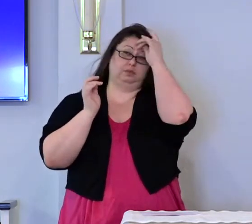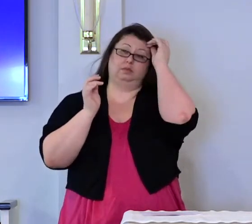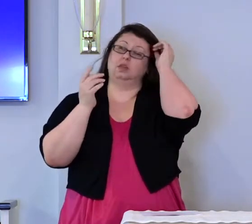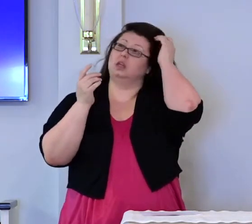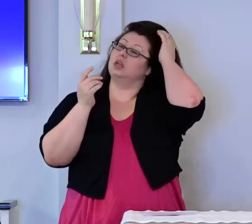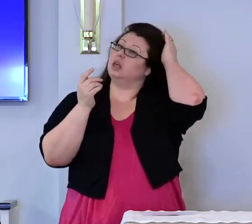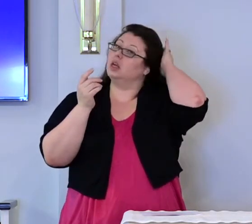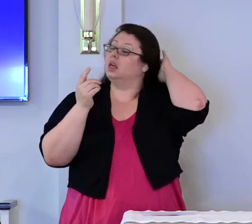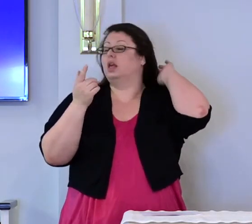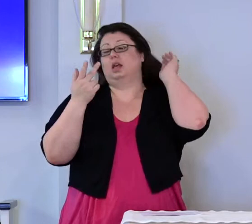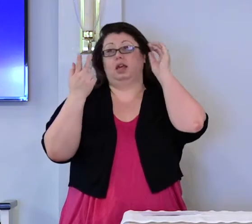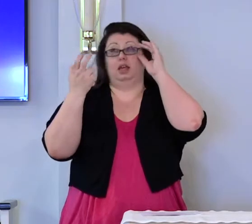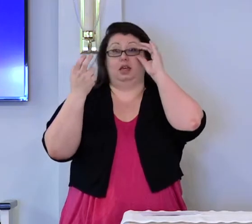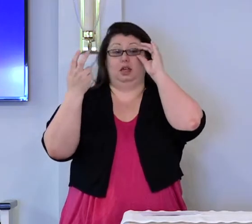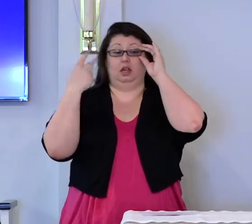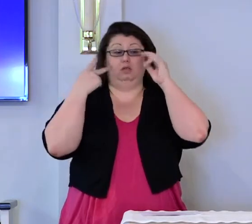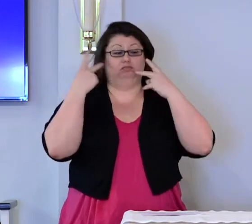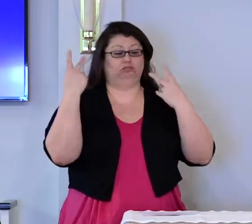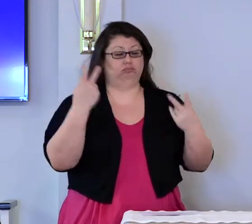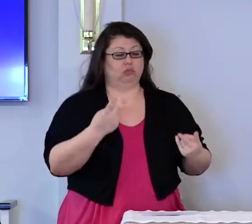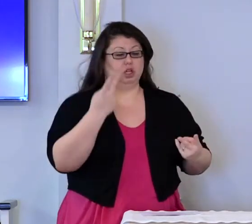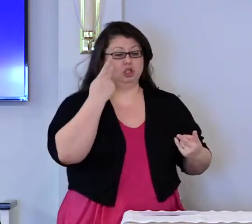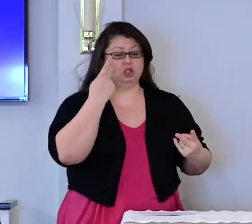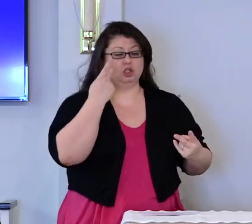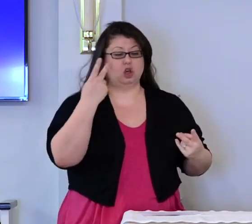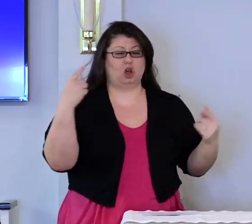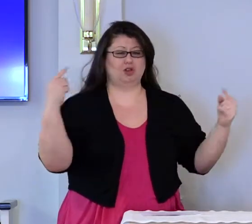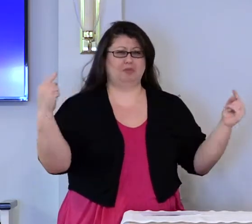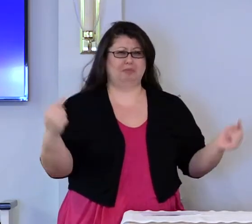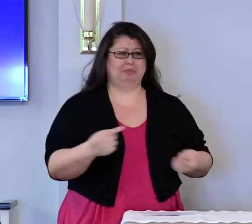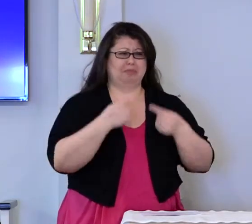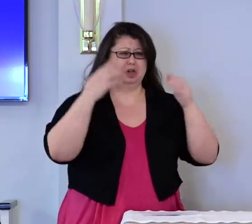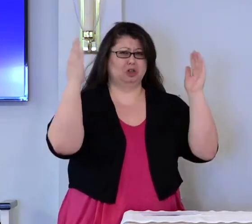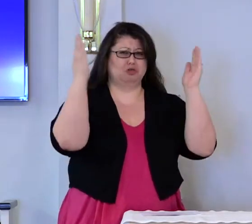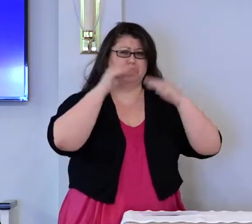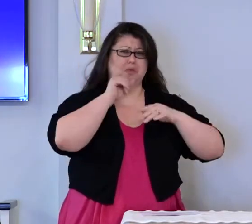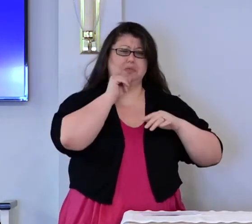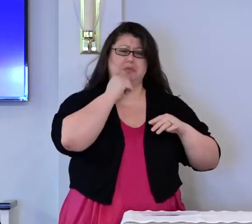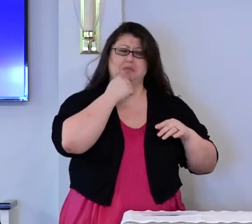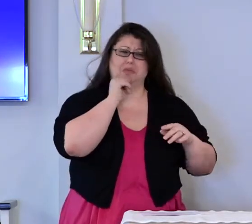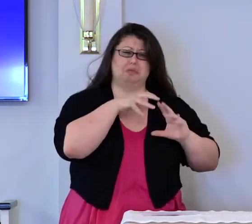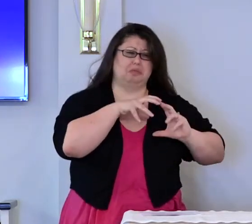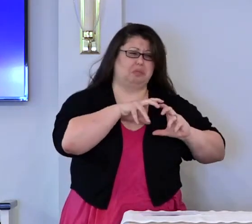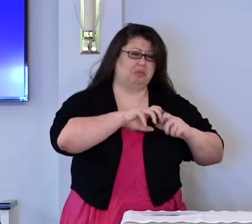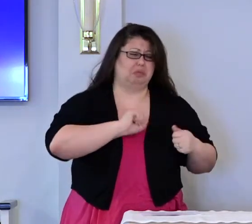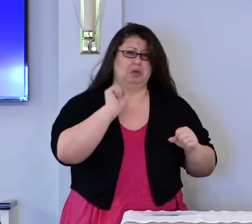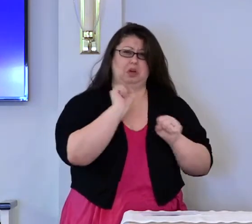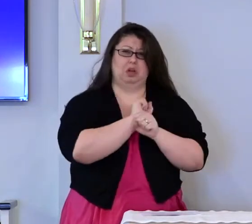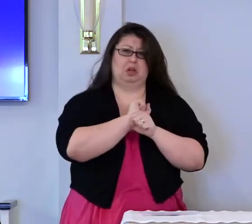He saw our trouble, our hard work, and our suffering.